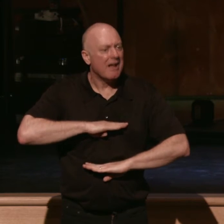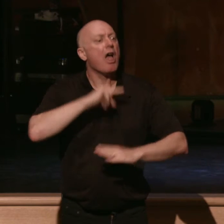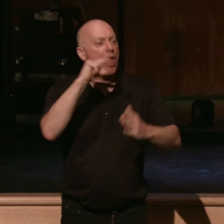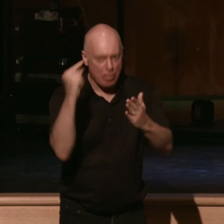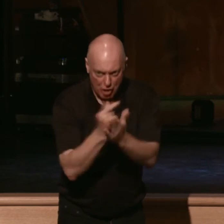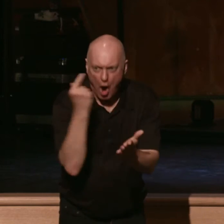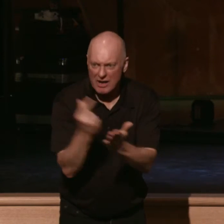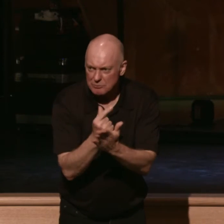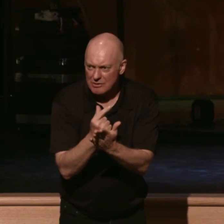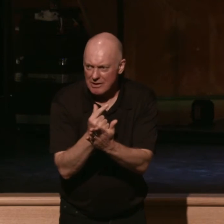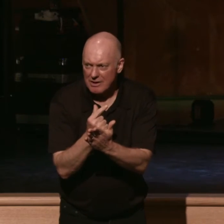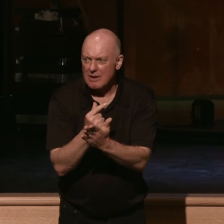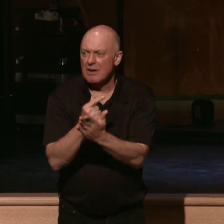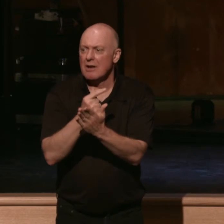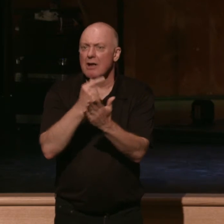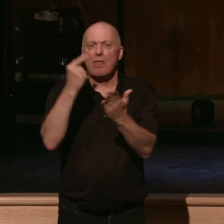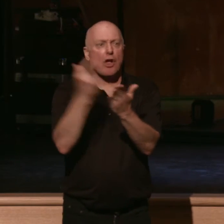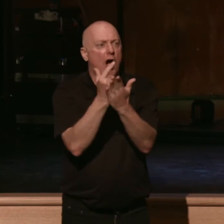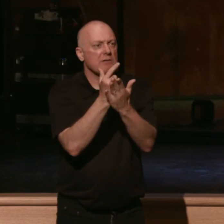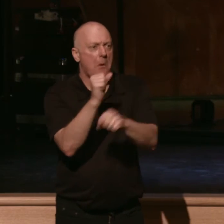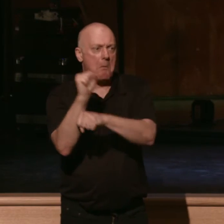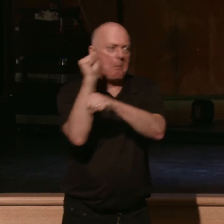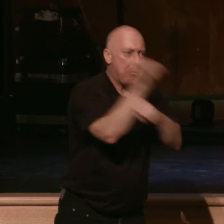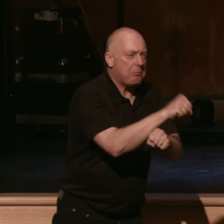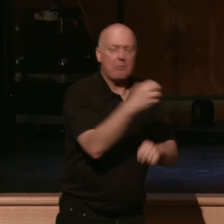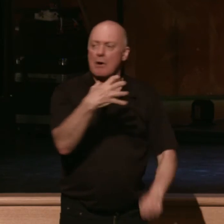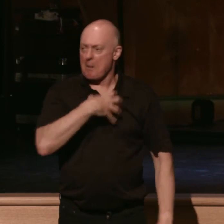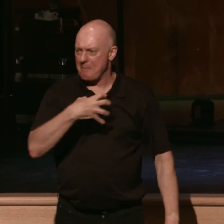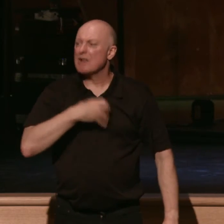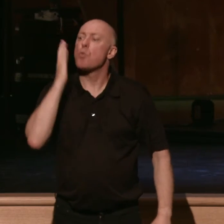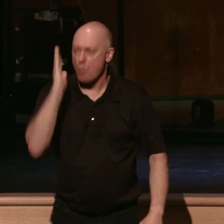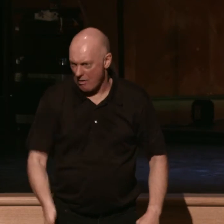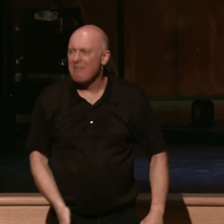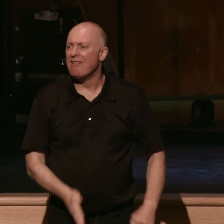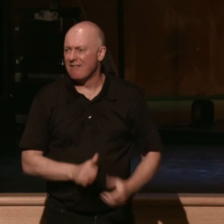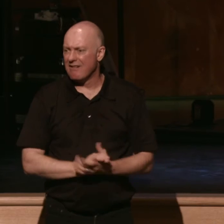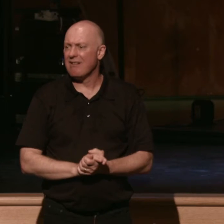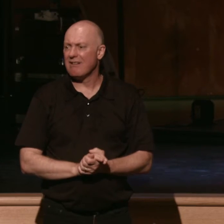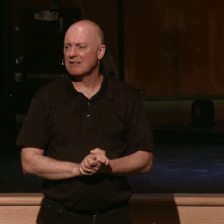vaporizes complaining. It's that simple